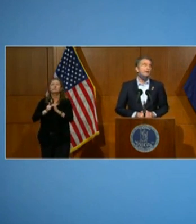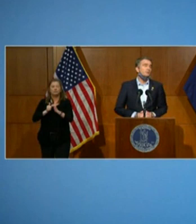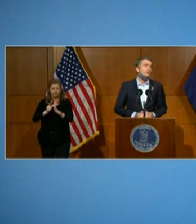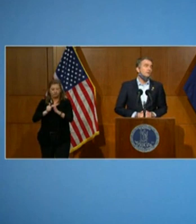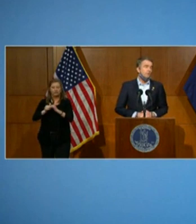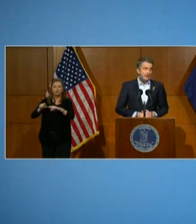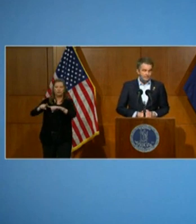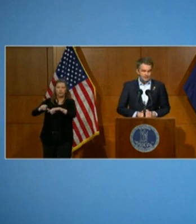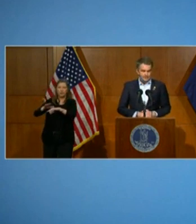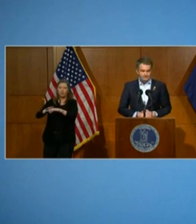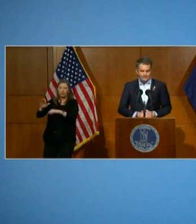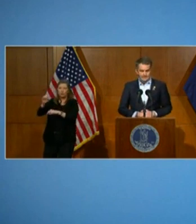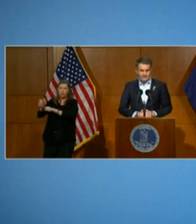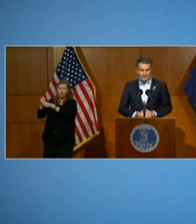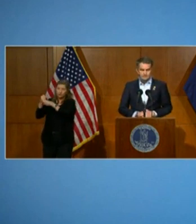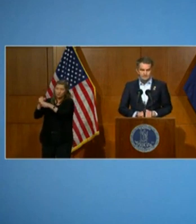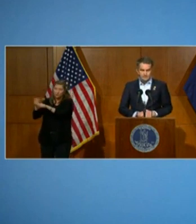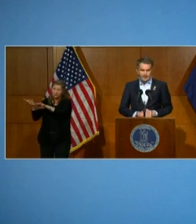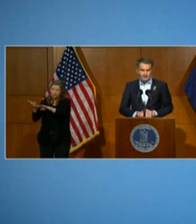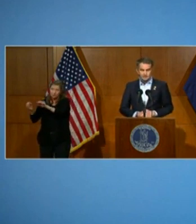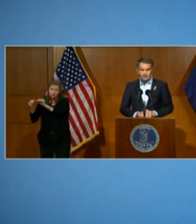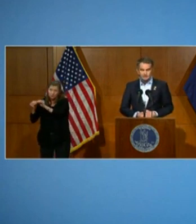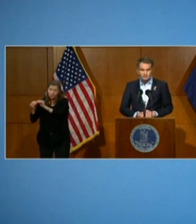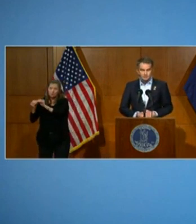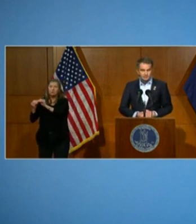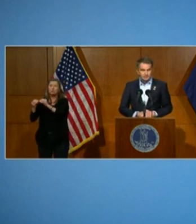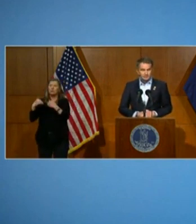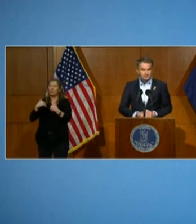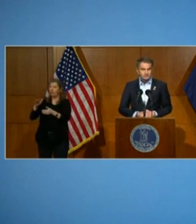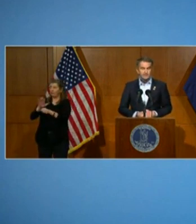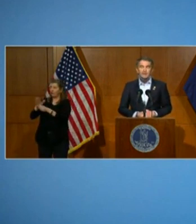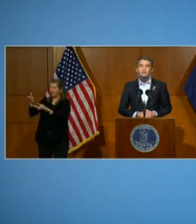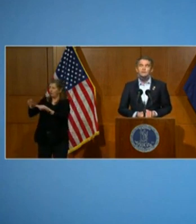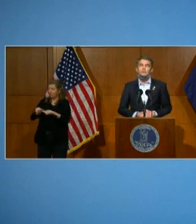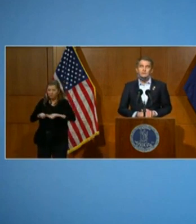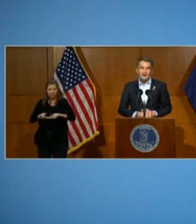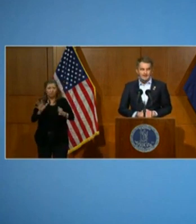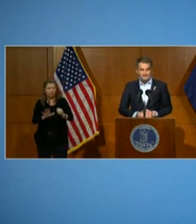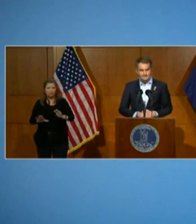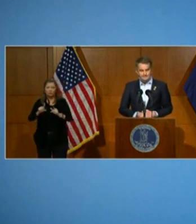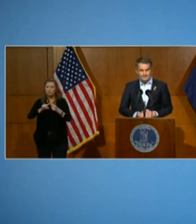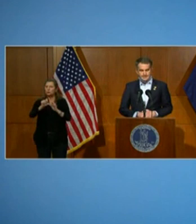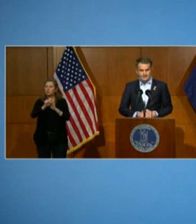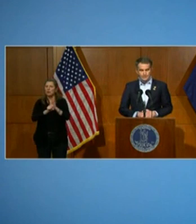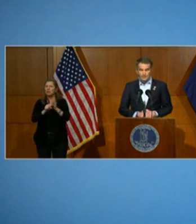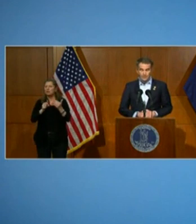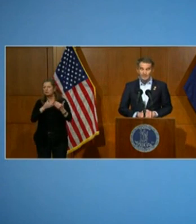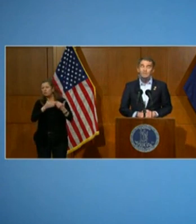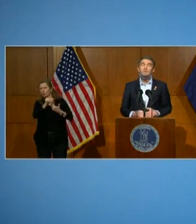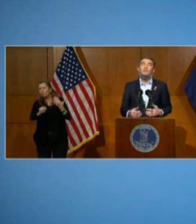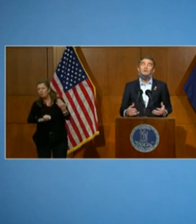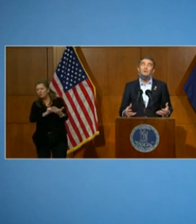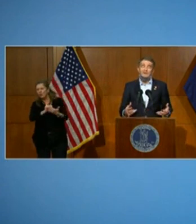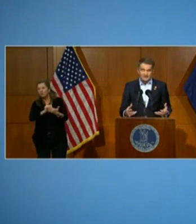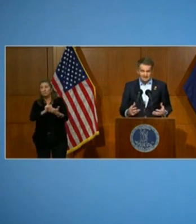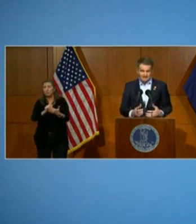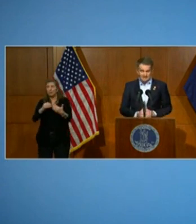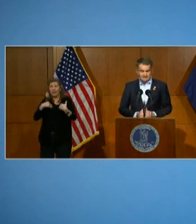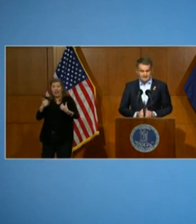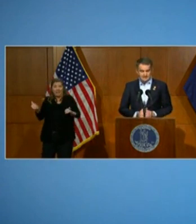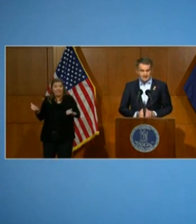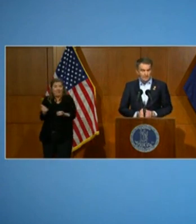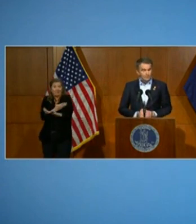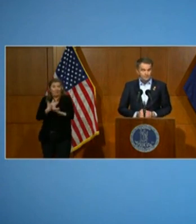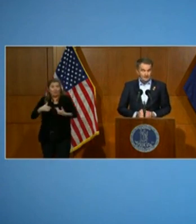manufacturing ramping up and supplies being distributed to states over time. We don't have everything we need